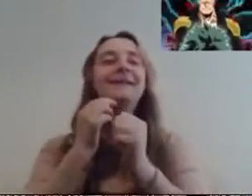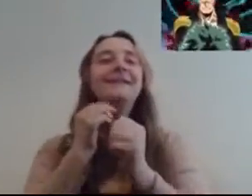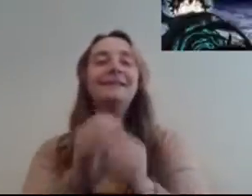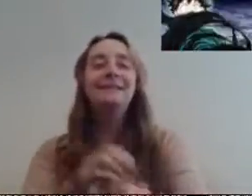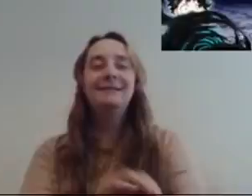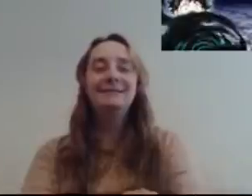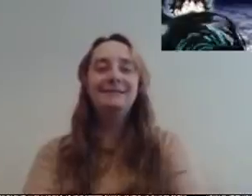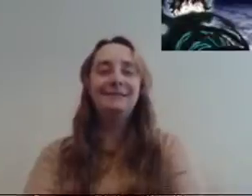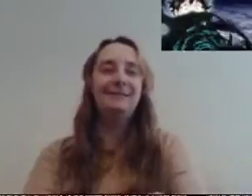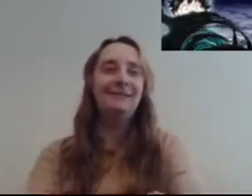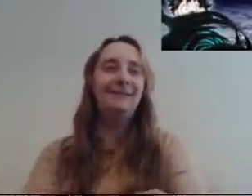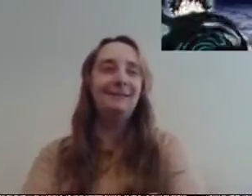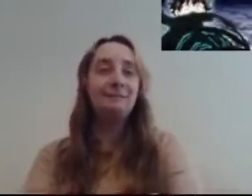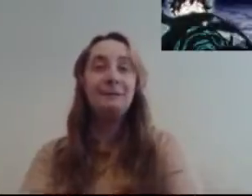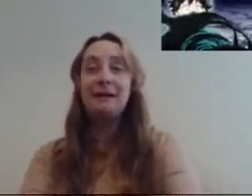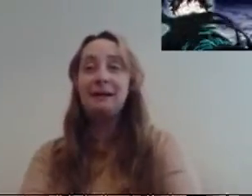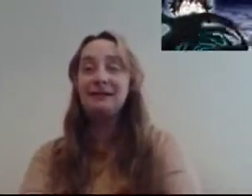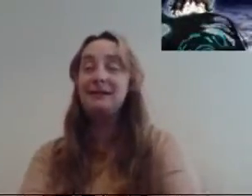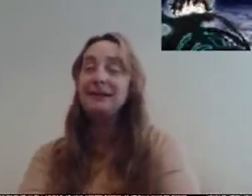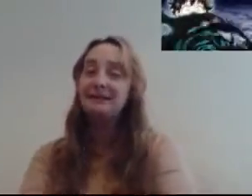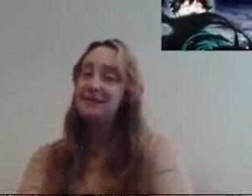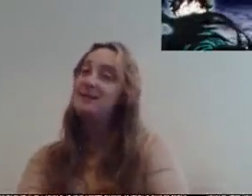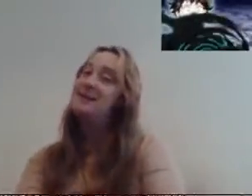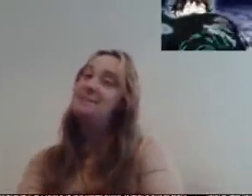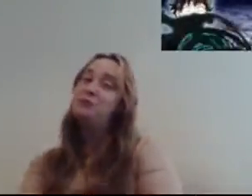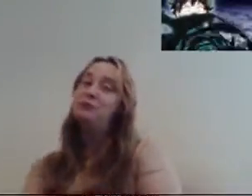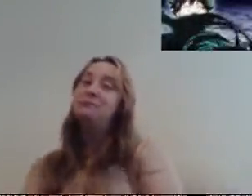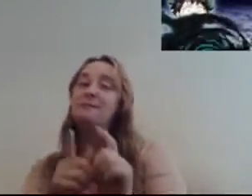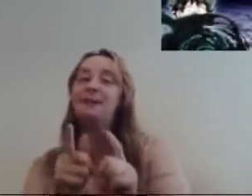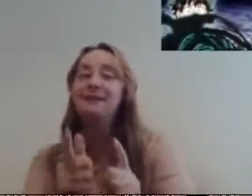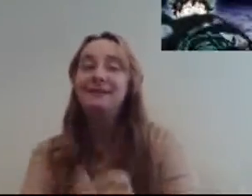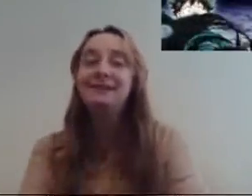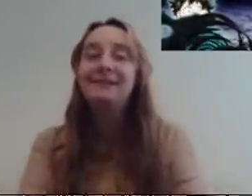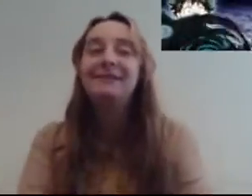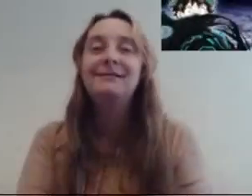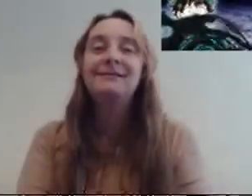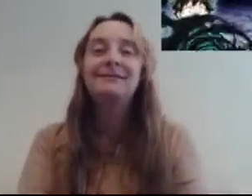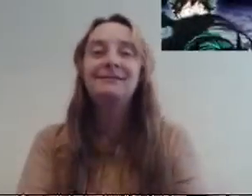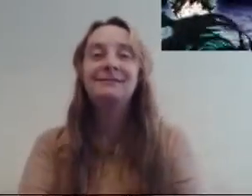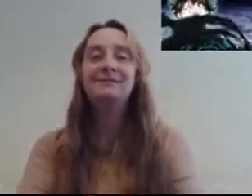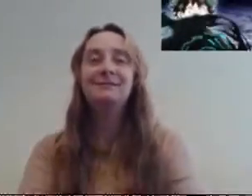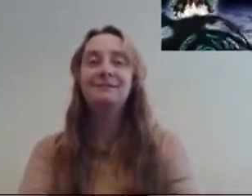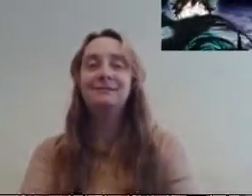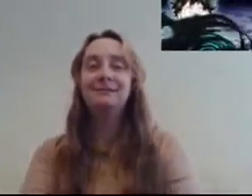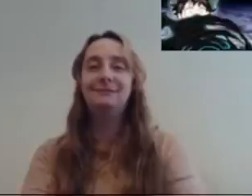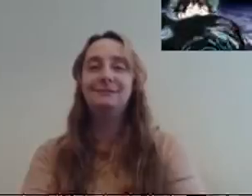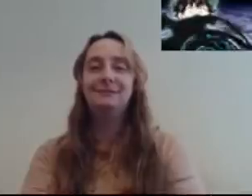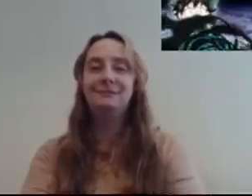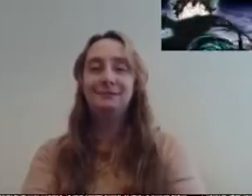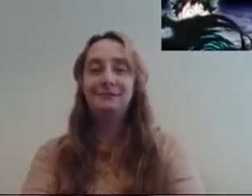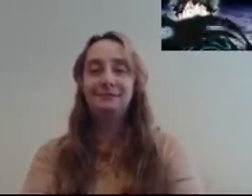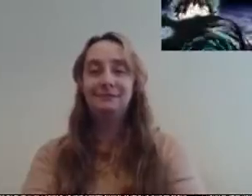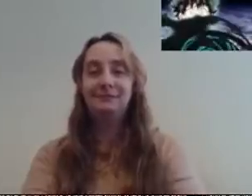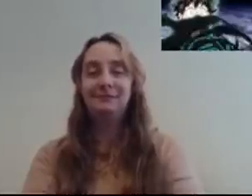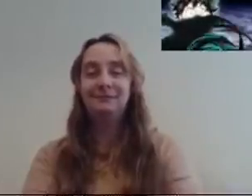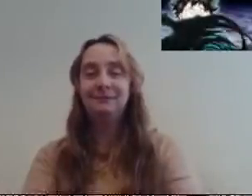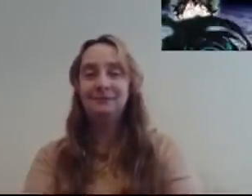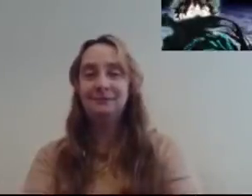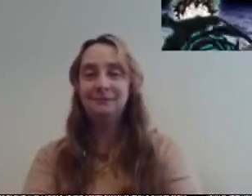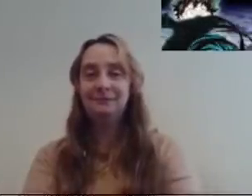after being passed down through eight people one for all has become an awesome force prepare